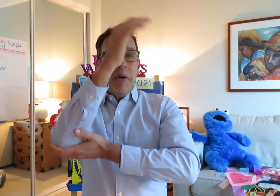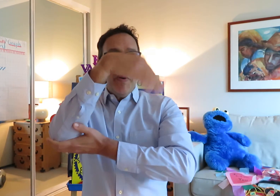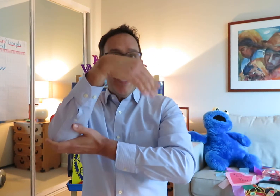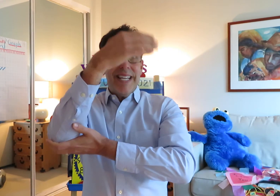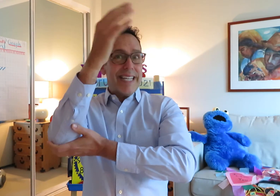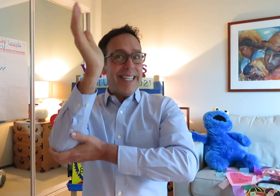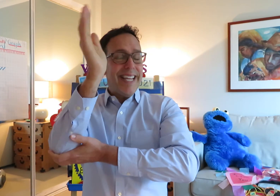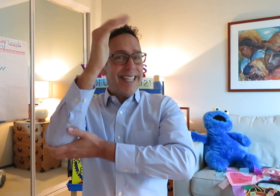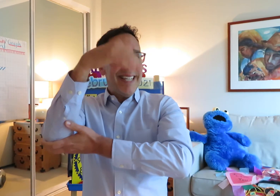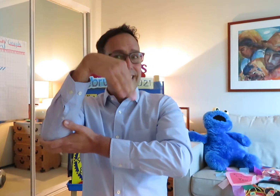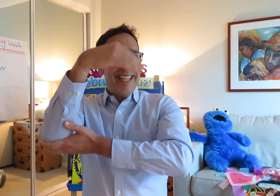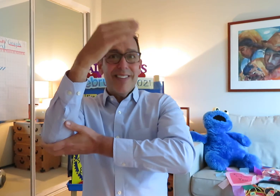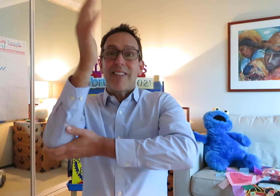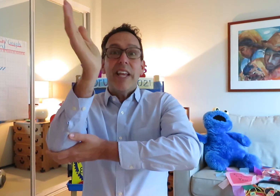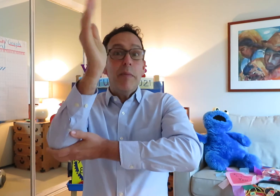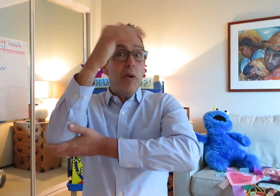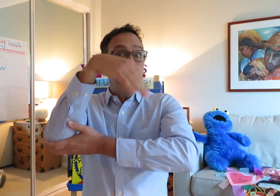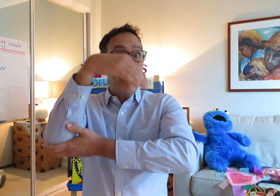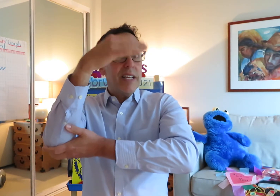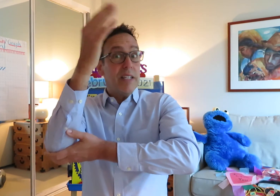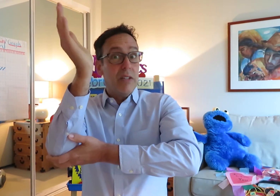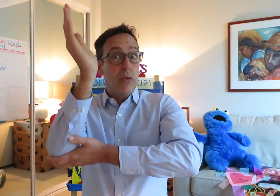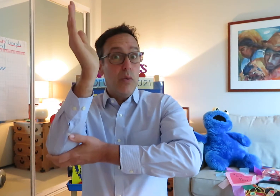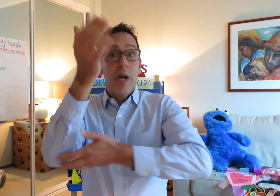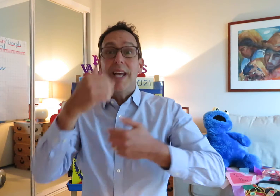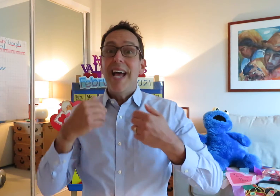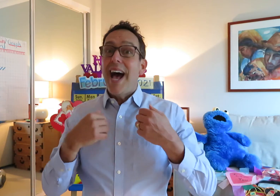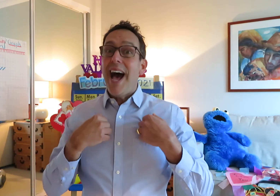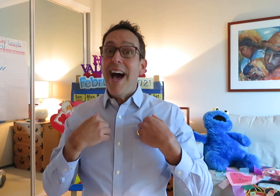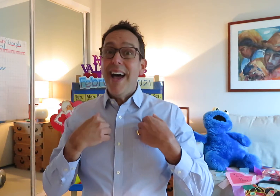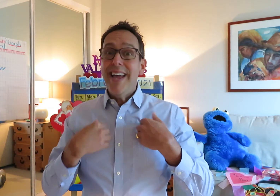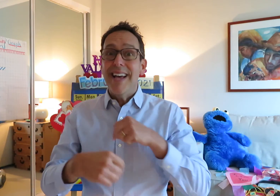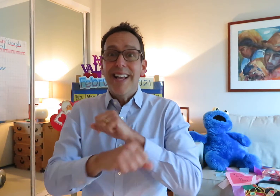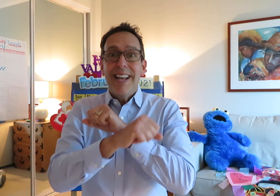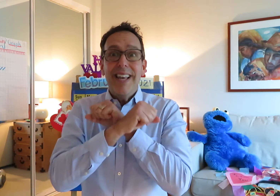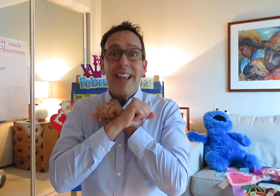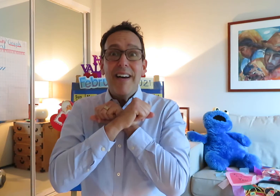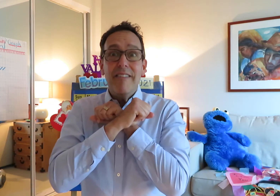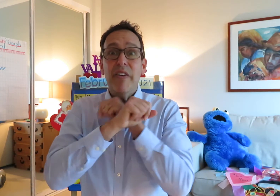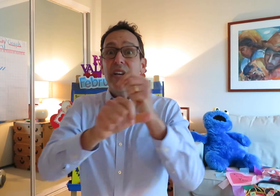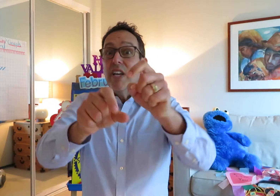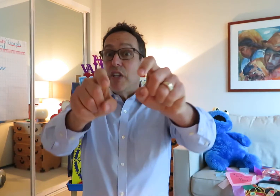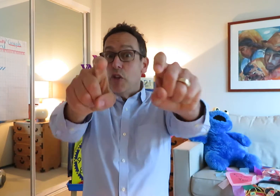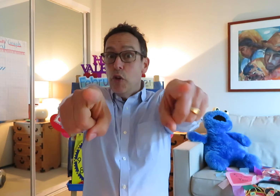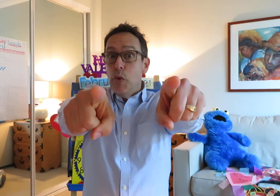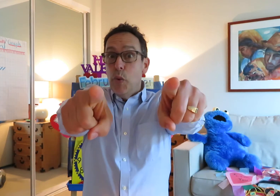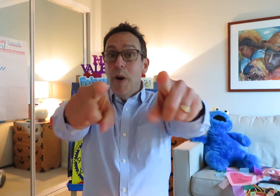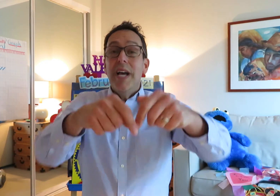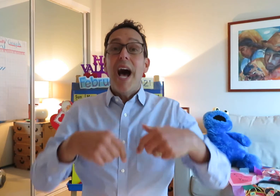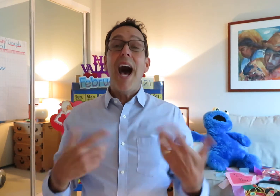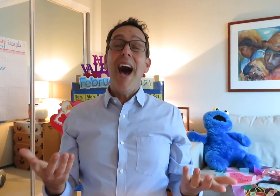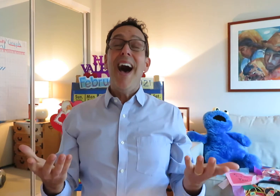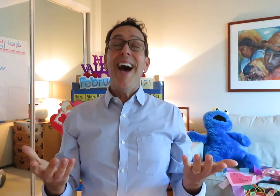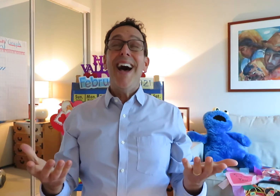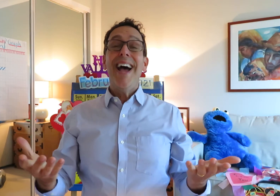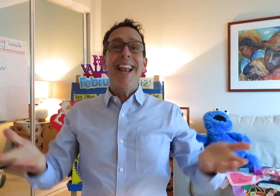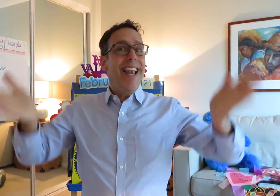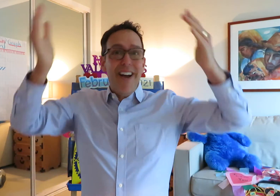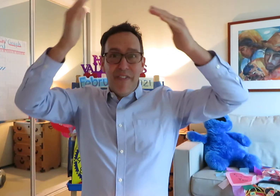Skinnamarink-a-dink-a-dink, Skinnamarink-a-do. I love you. I love